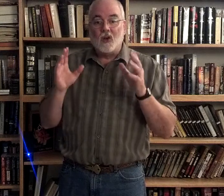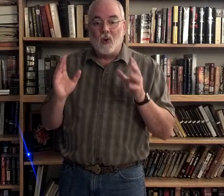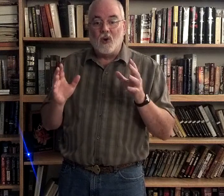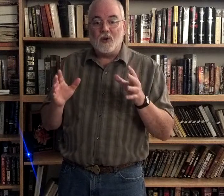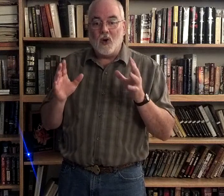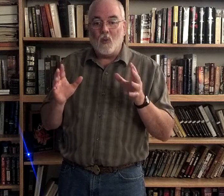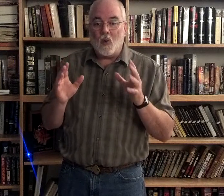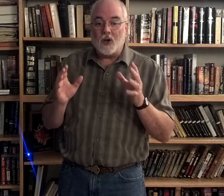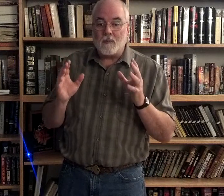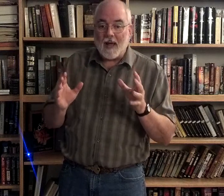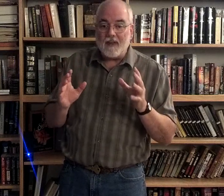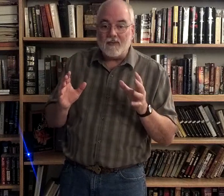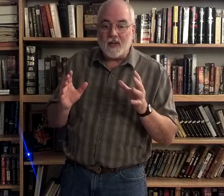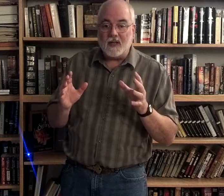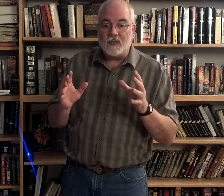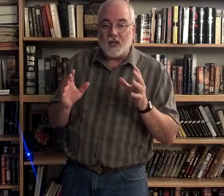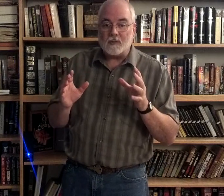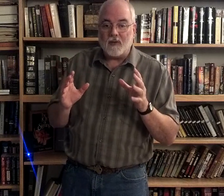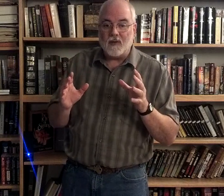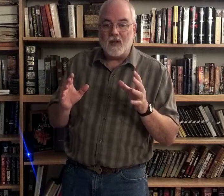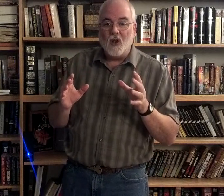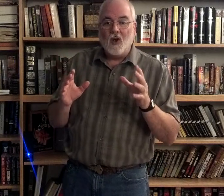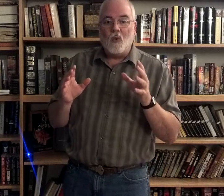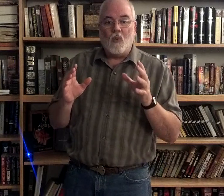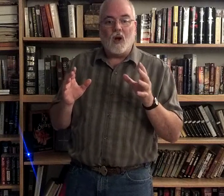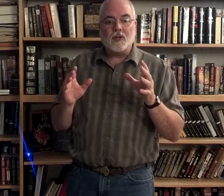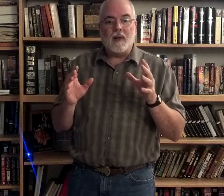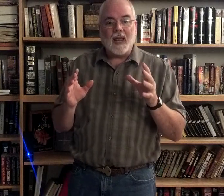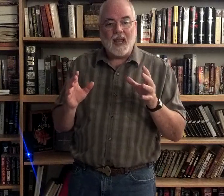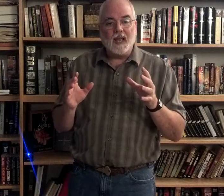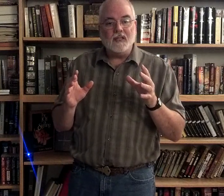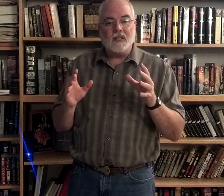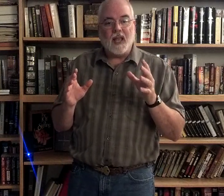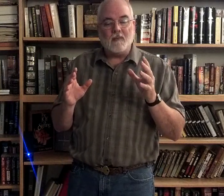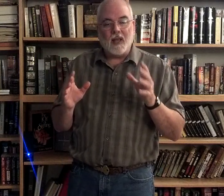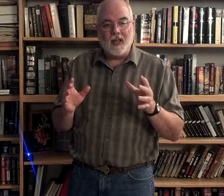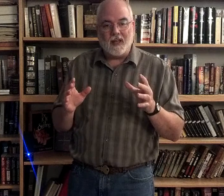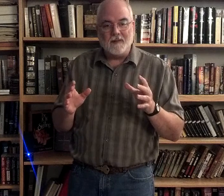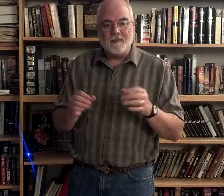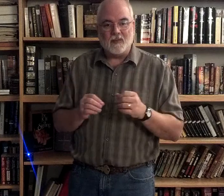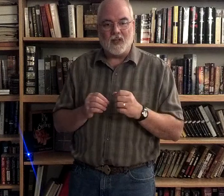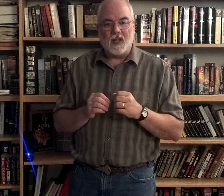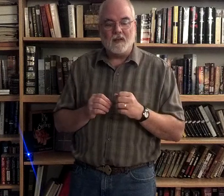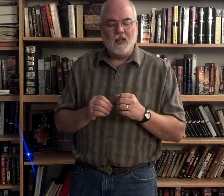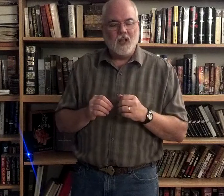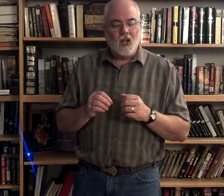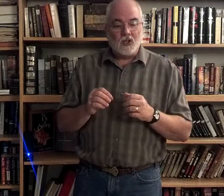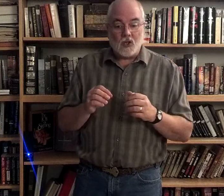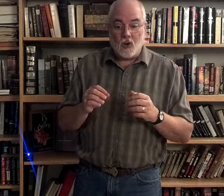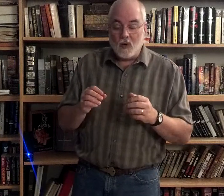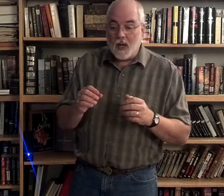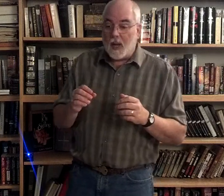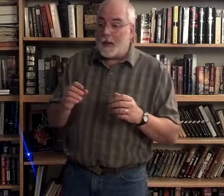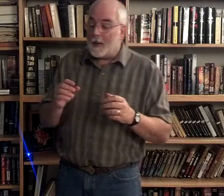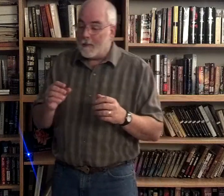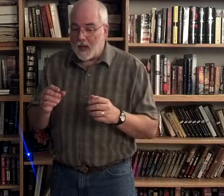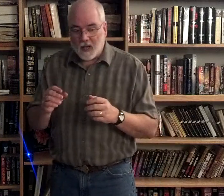Lord, don't wash my feet, just my feet, wash my hands and my head, okay? So, uh,